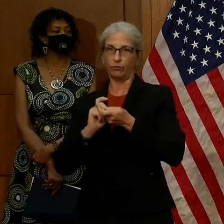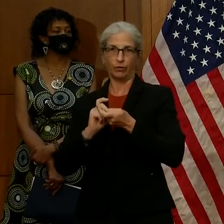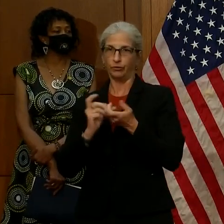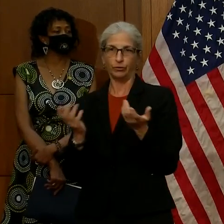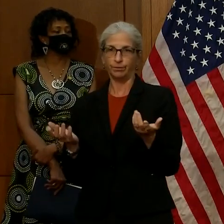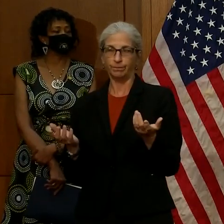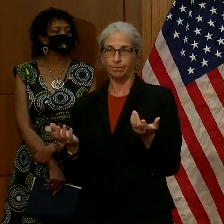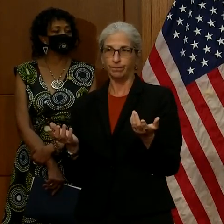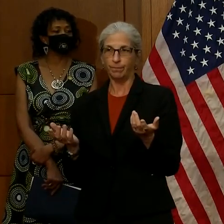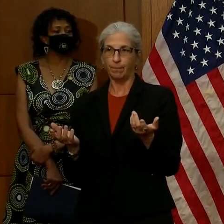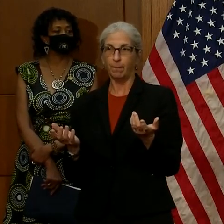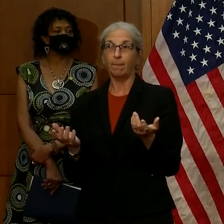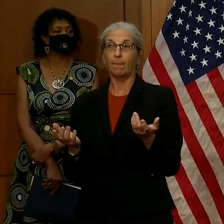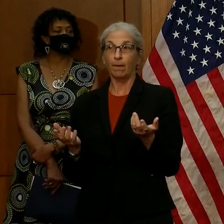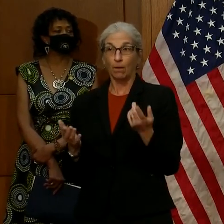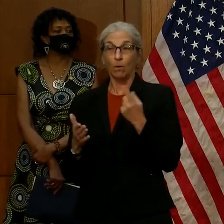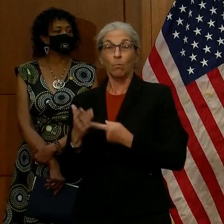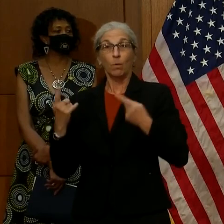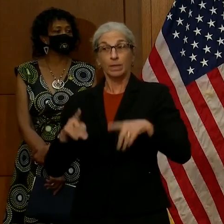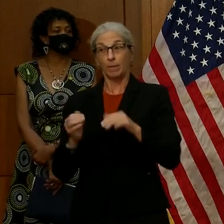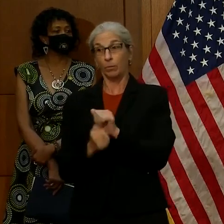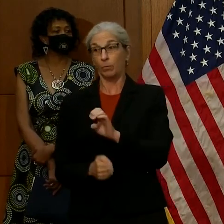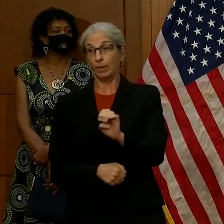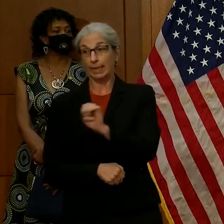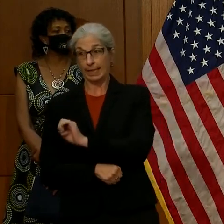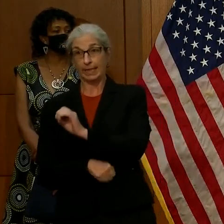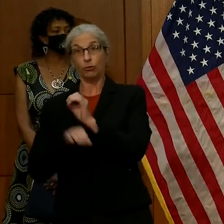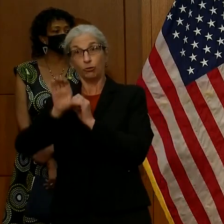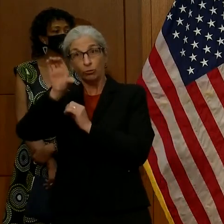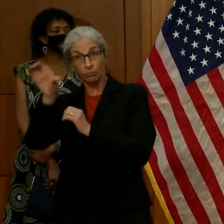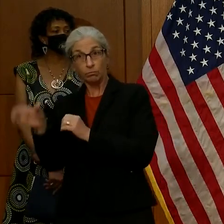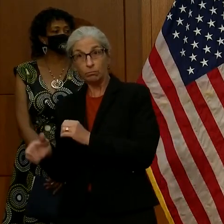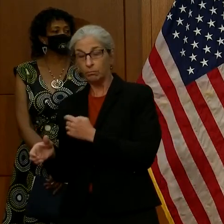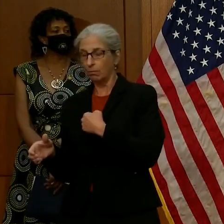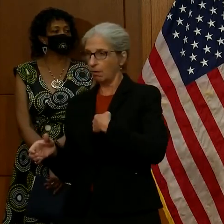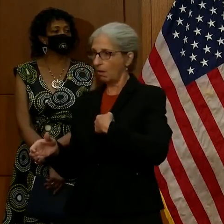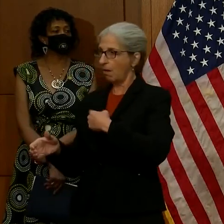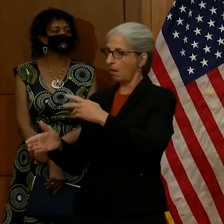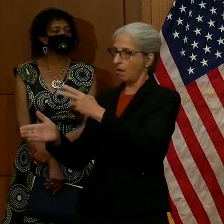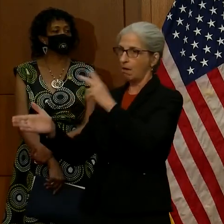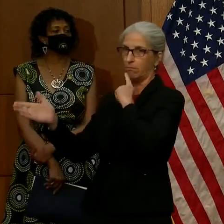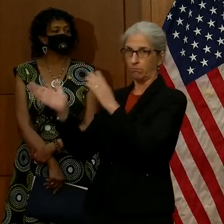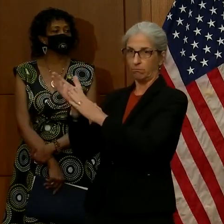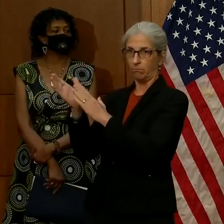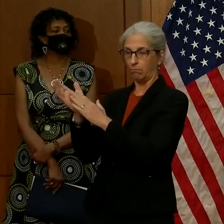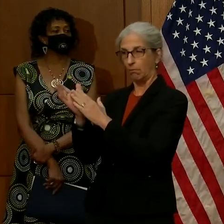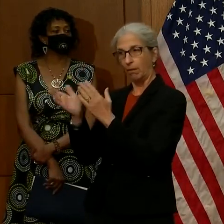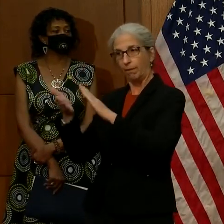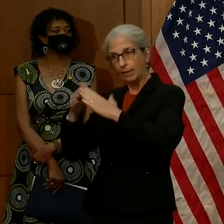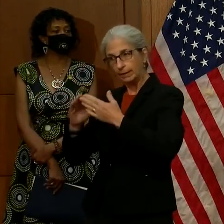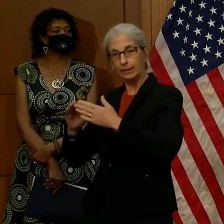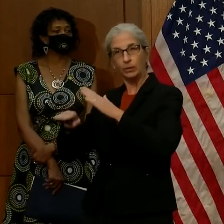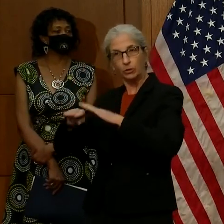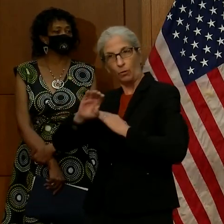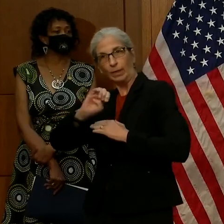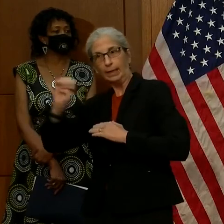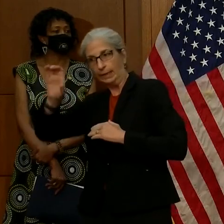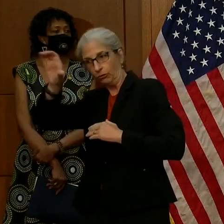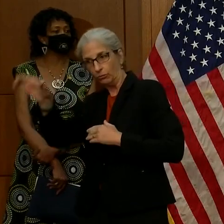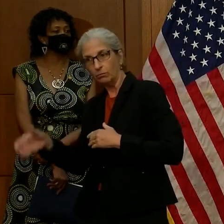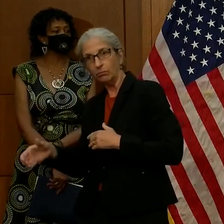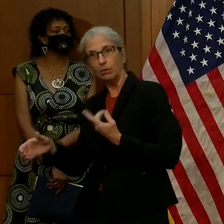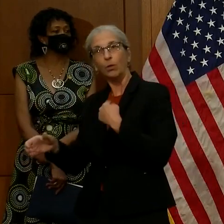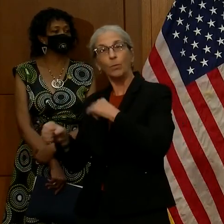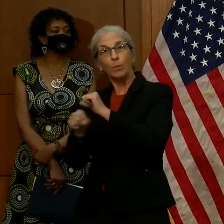With regard to what's happening in the Eastern District, I commend those cities. And we have been working closely